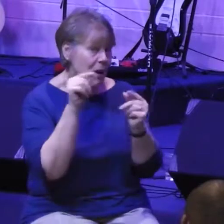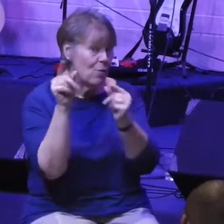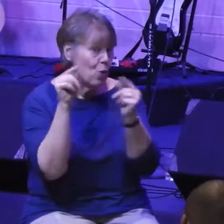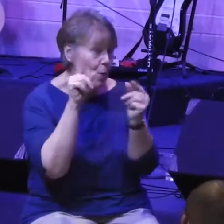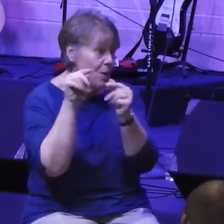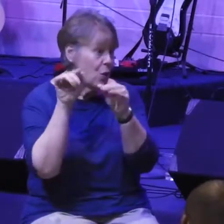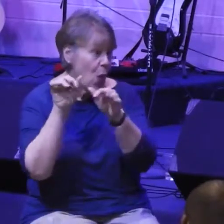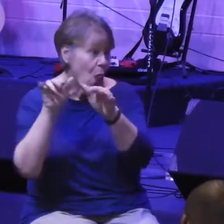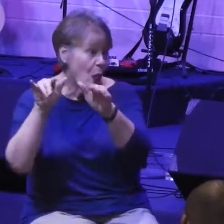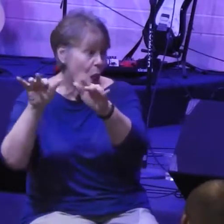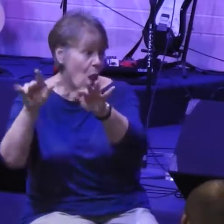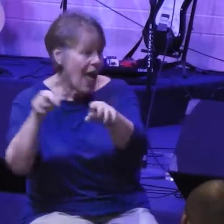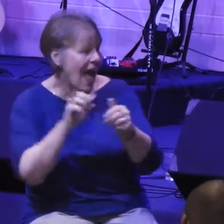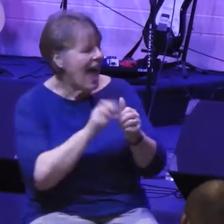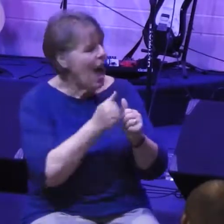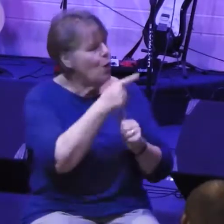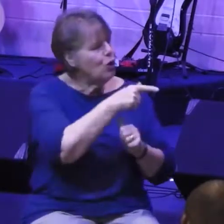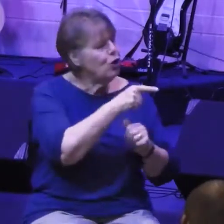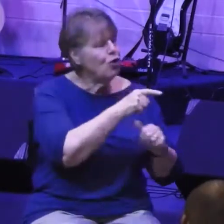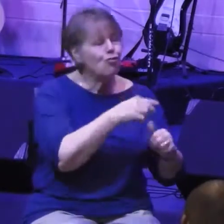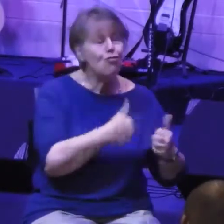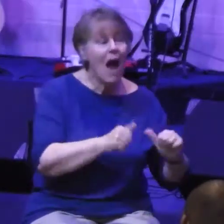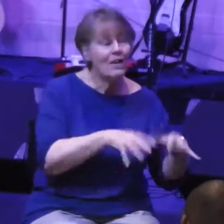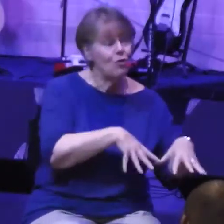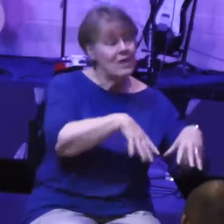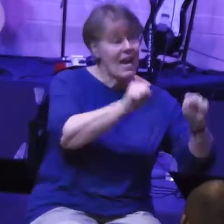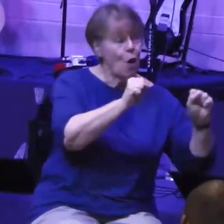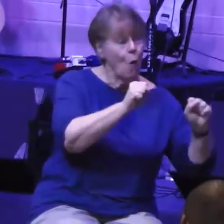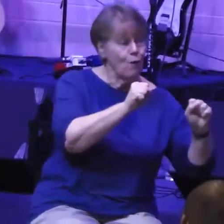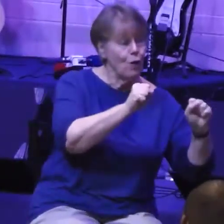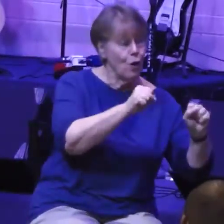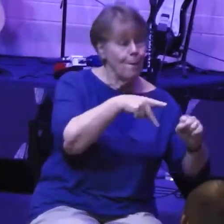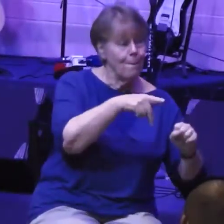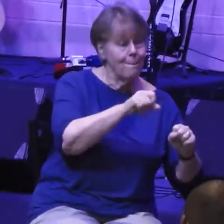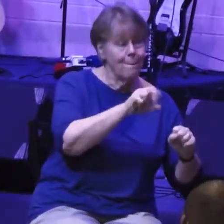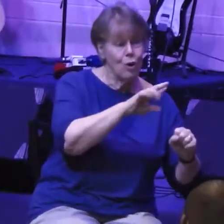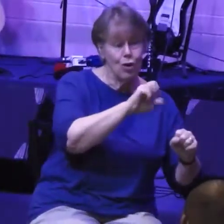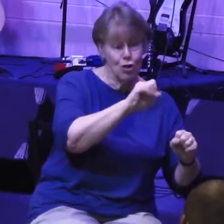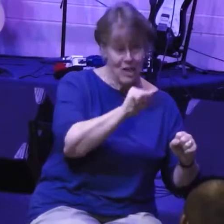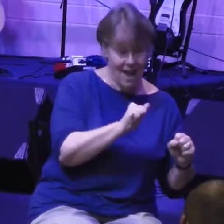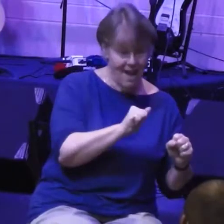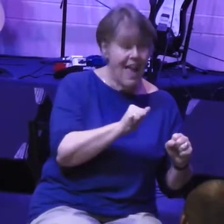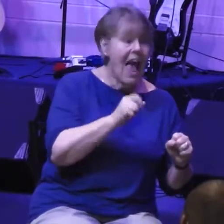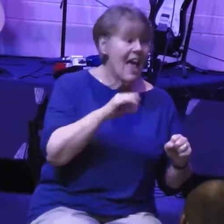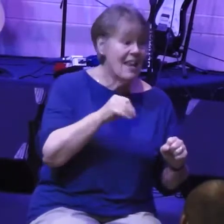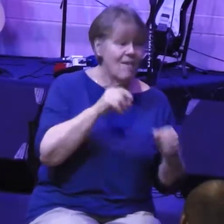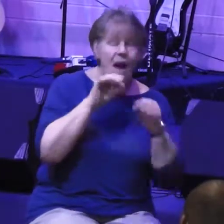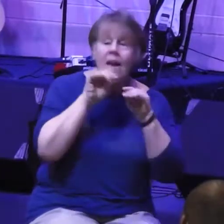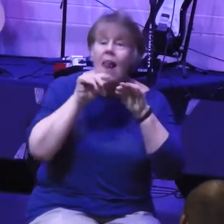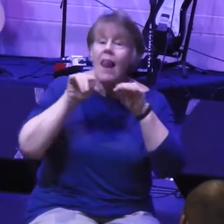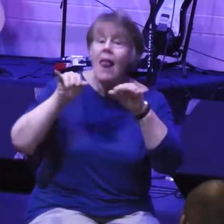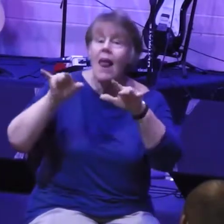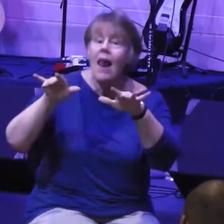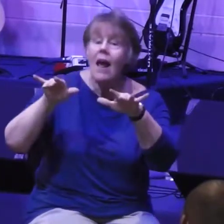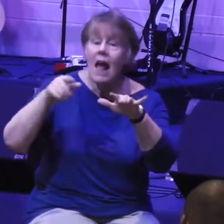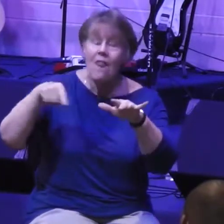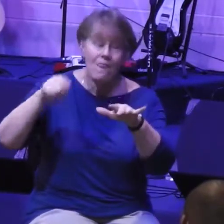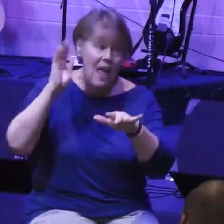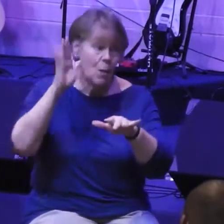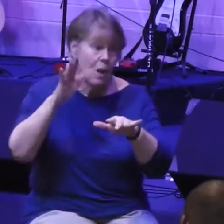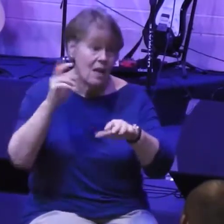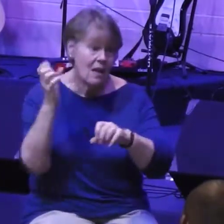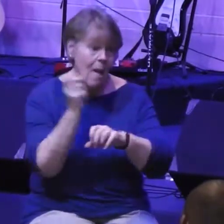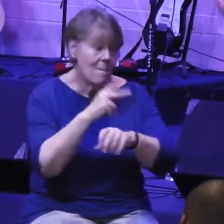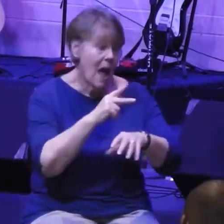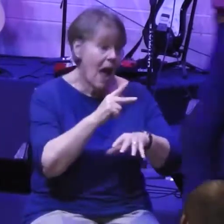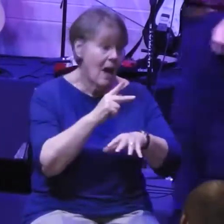take over the kingdom of Persia and if I spread those rumors, Persia is going to come back and beat you up again. That's what